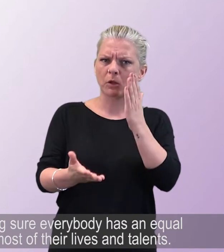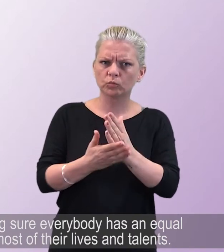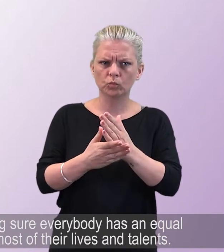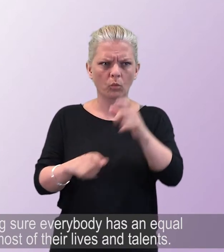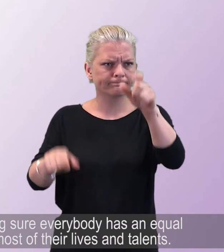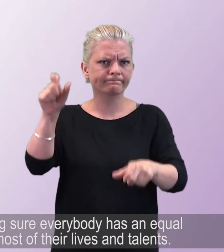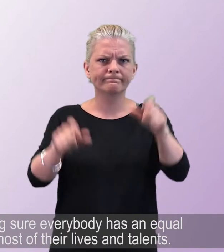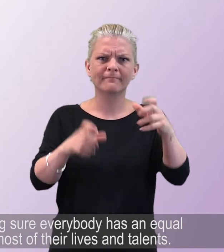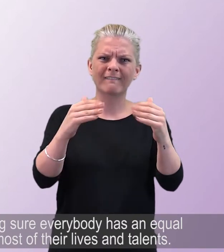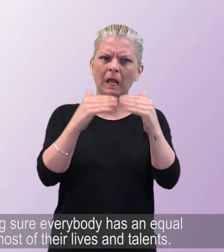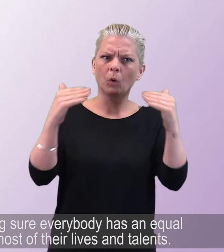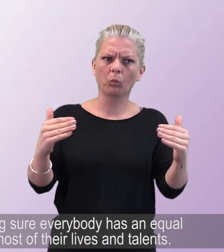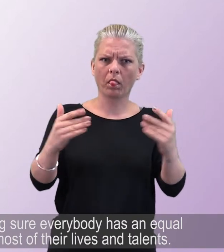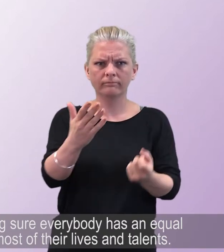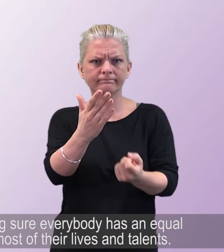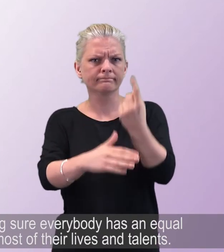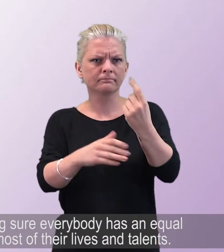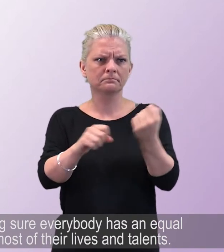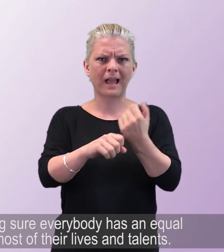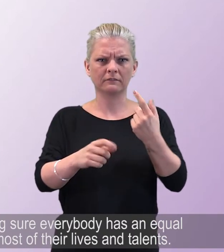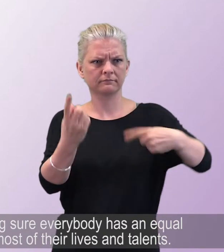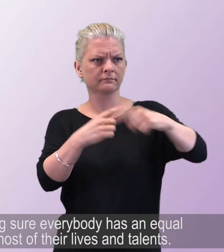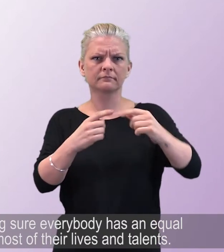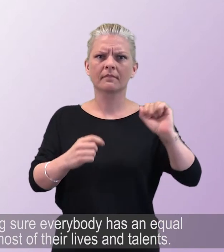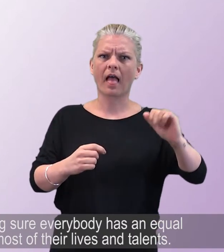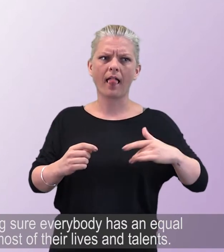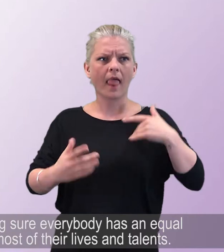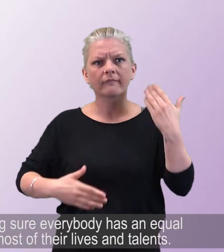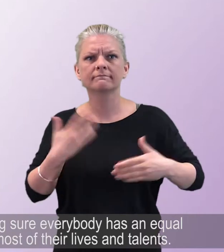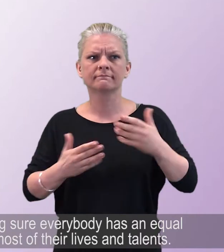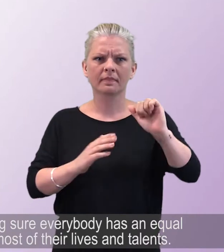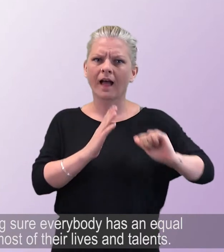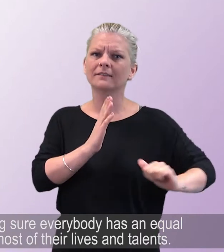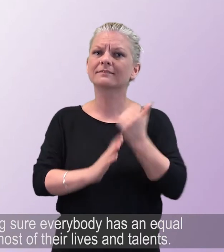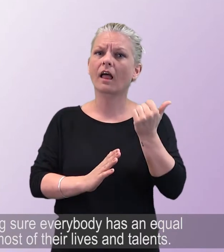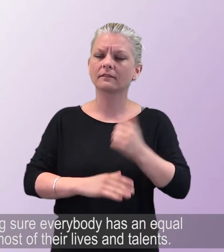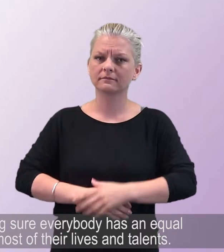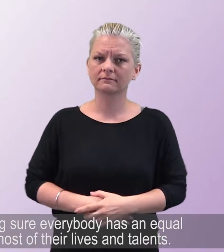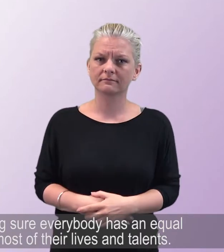Equality is about making sure everybody has an equal chance to make the most of their lives and talents.